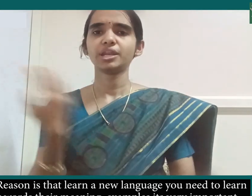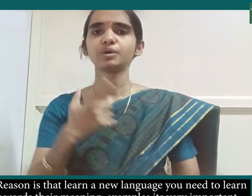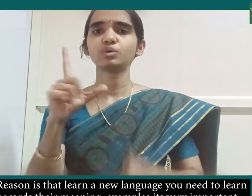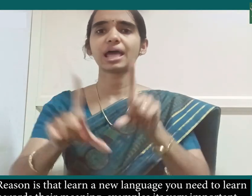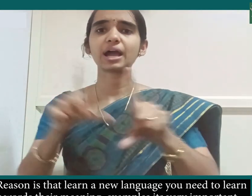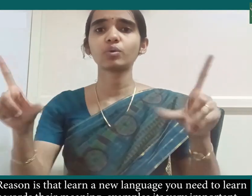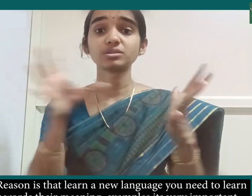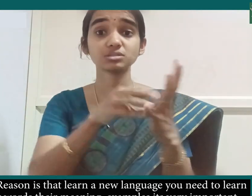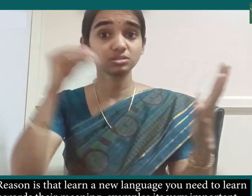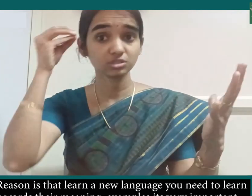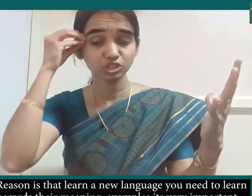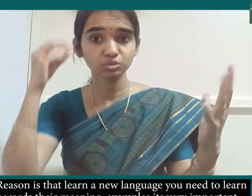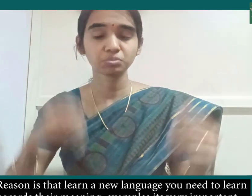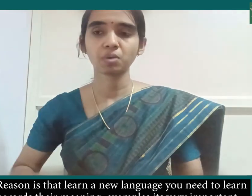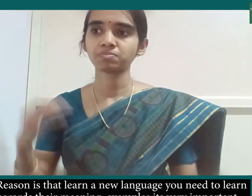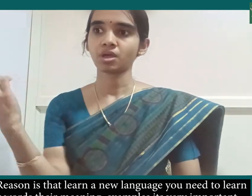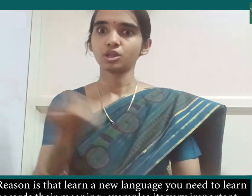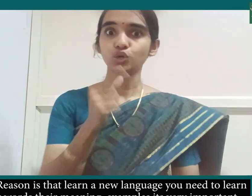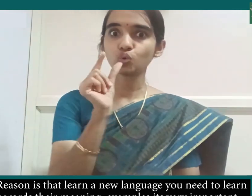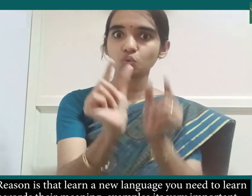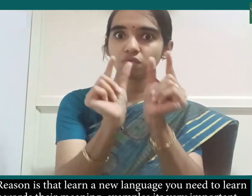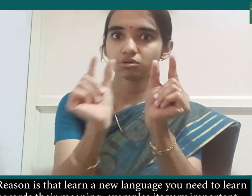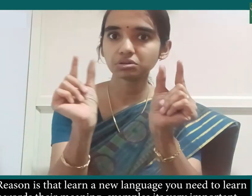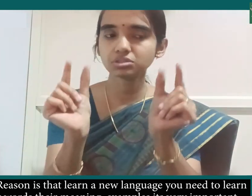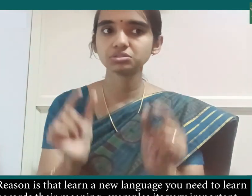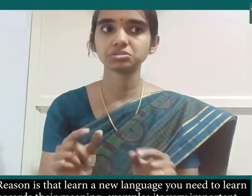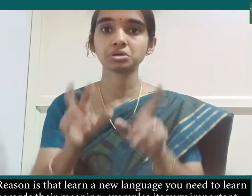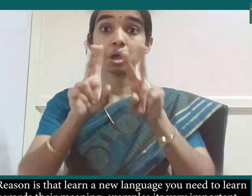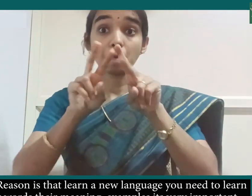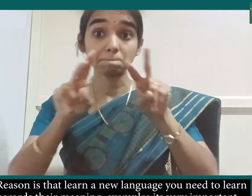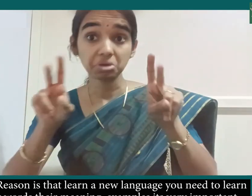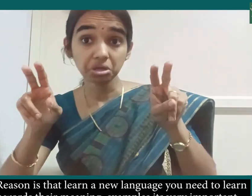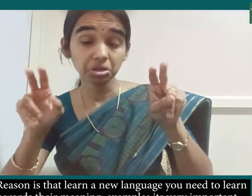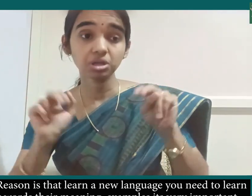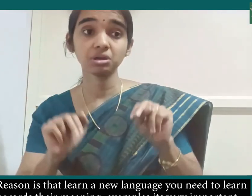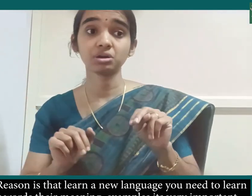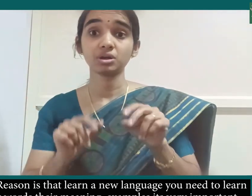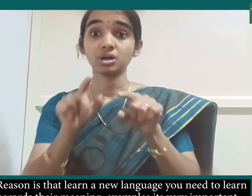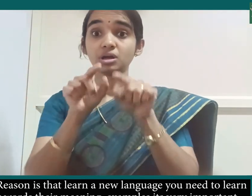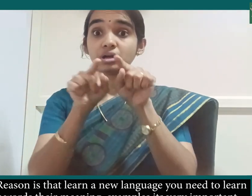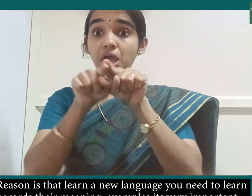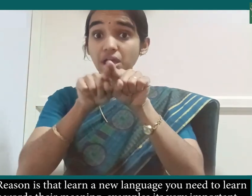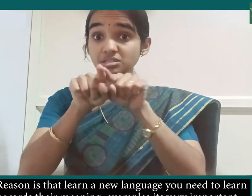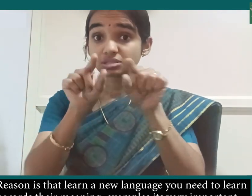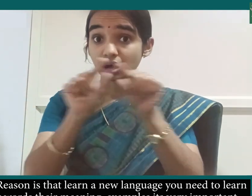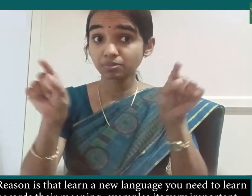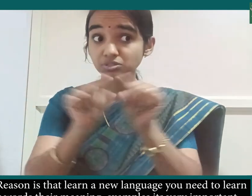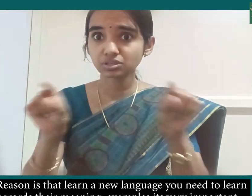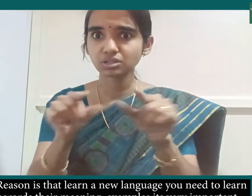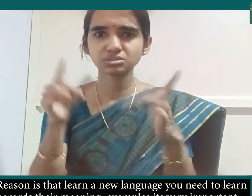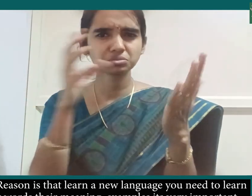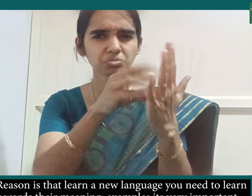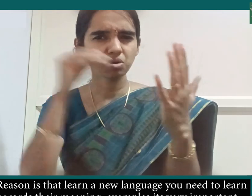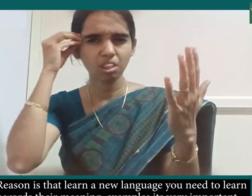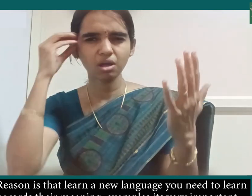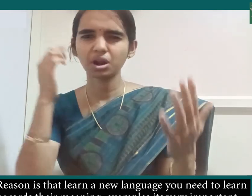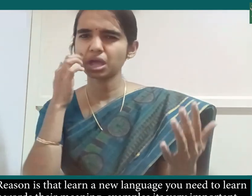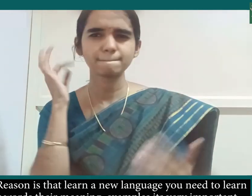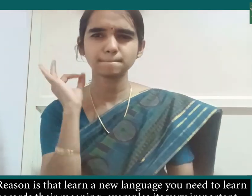that to learn a new language you need to learn new words they are meaning examples and it's very